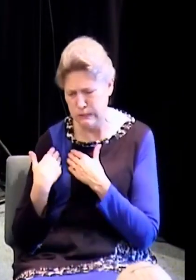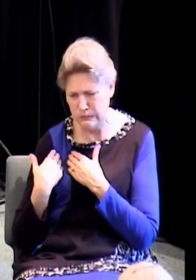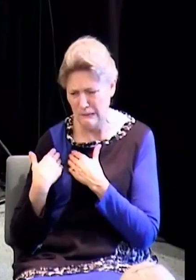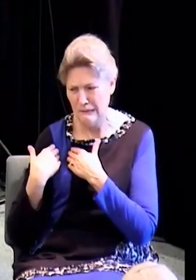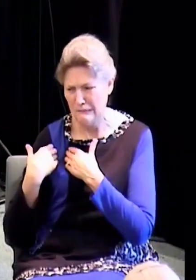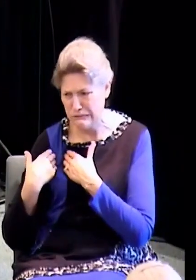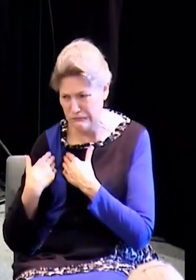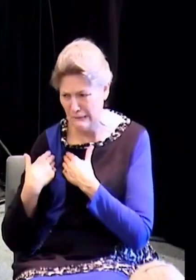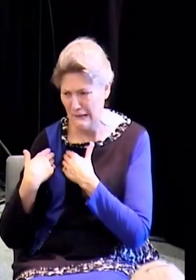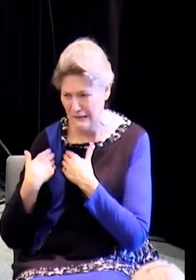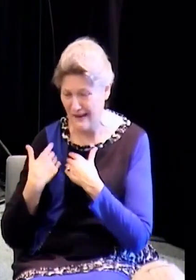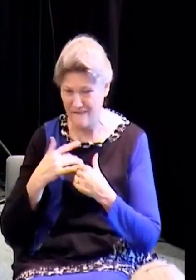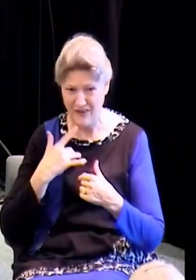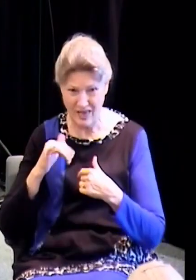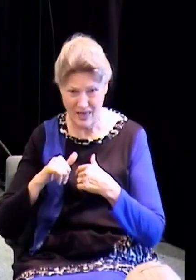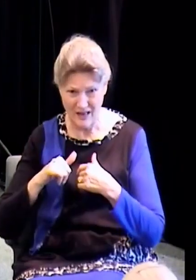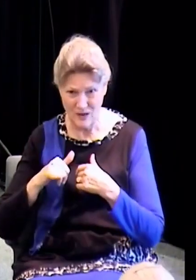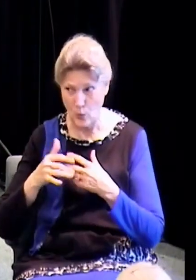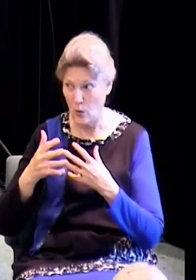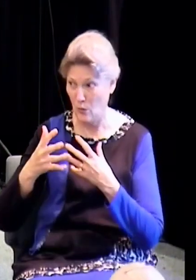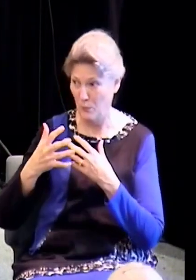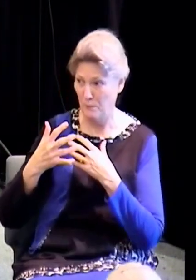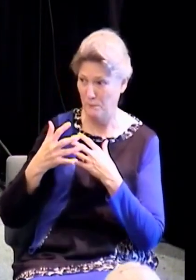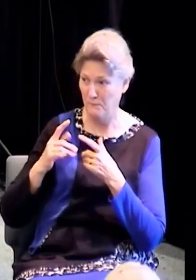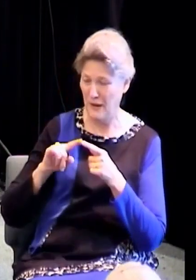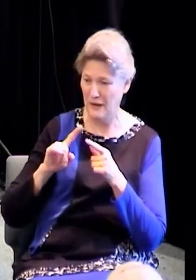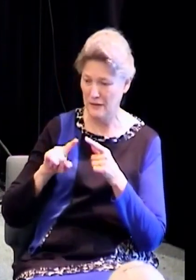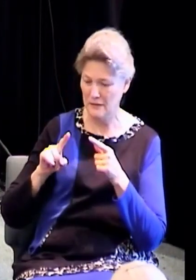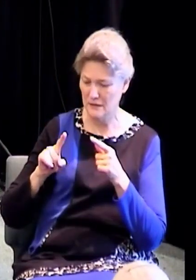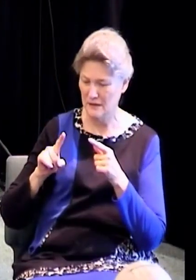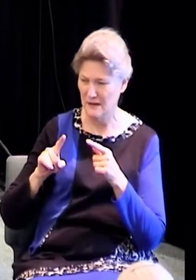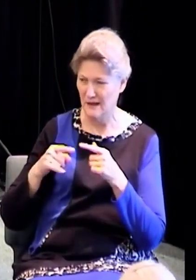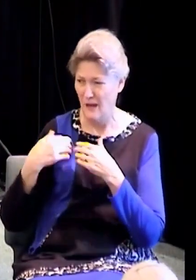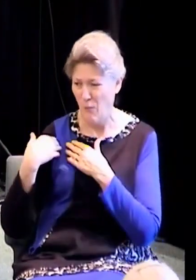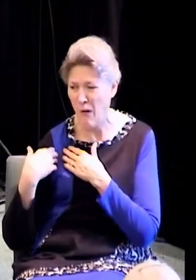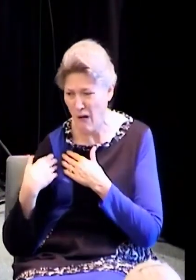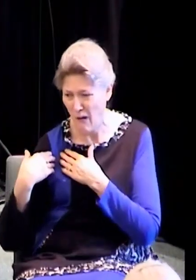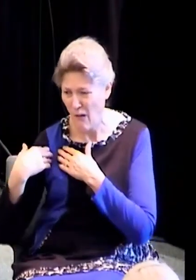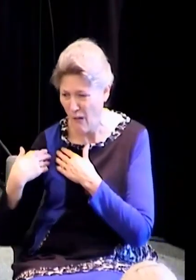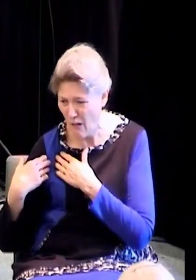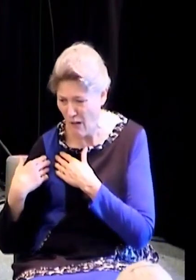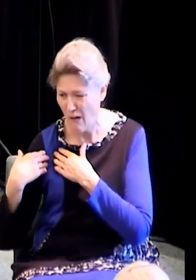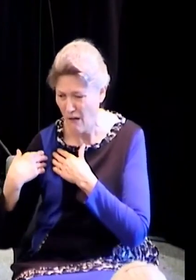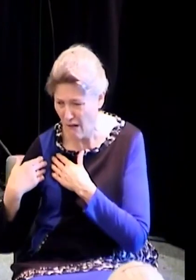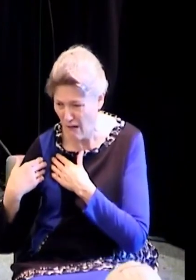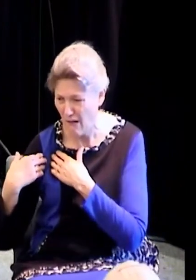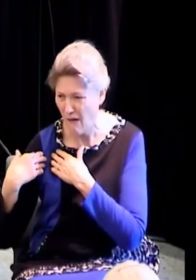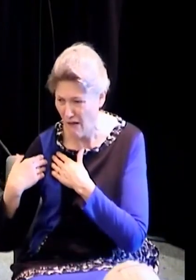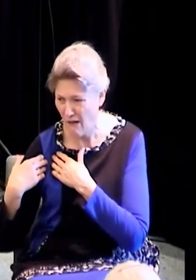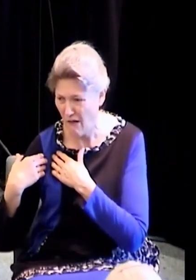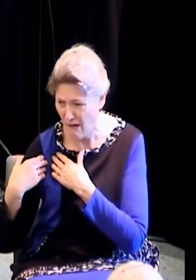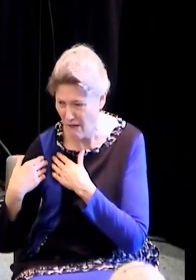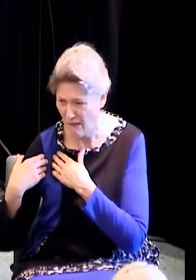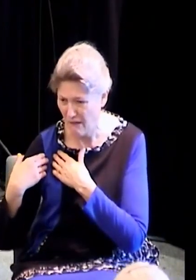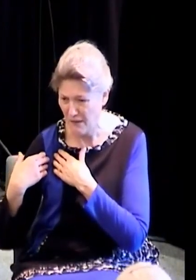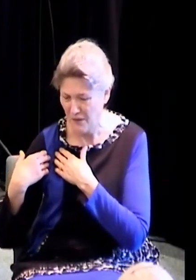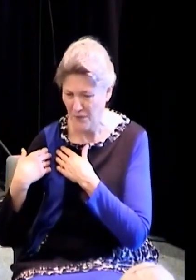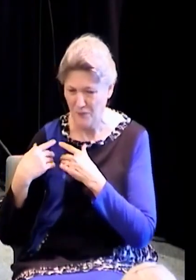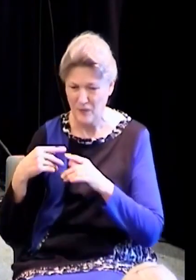We feel it, we want it, but then it's, it's this burden on us and we live in and out of the church and it's shame